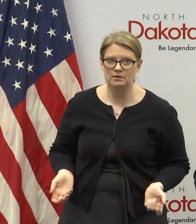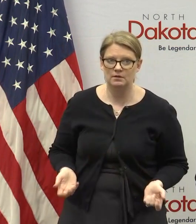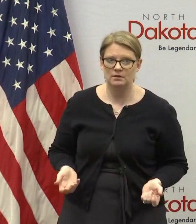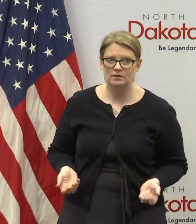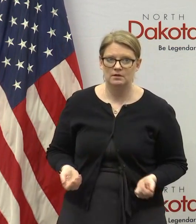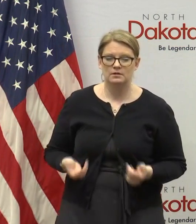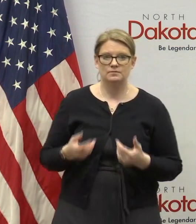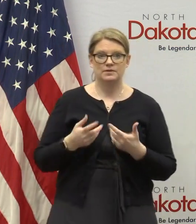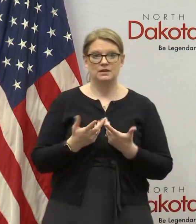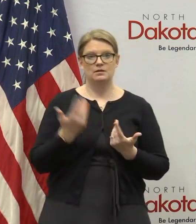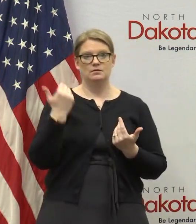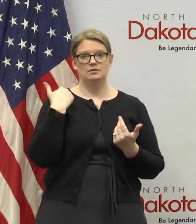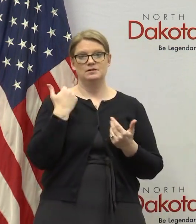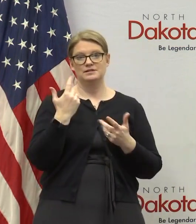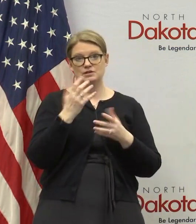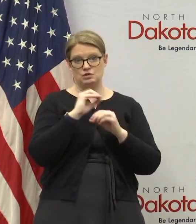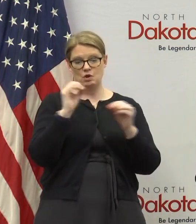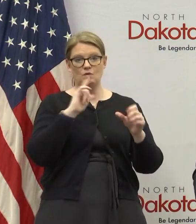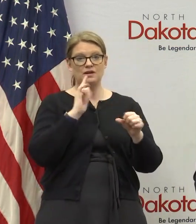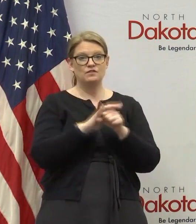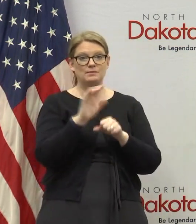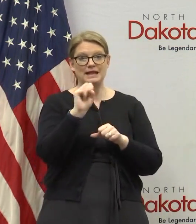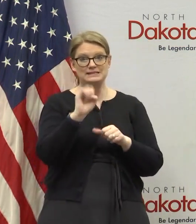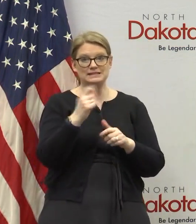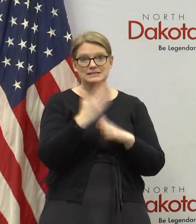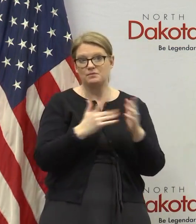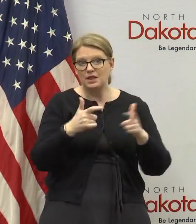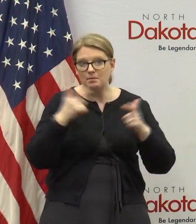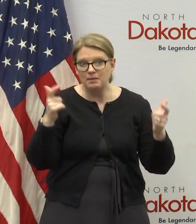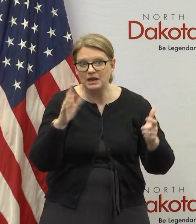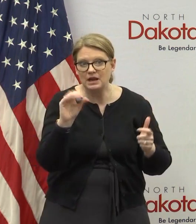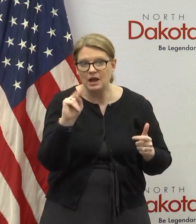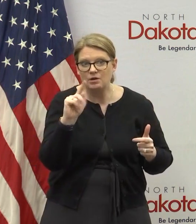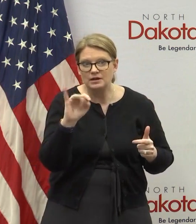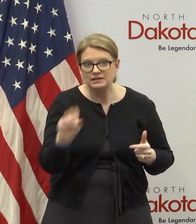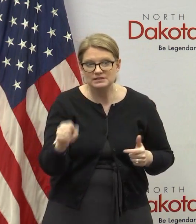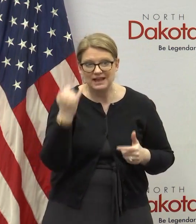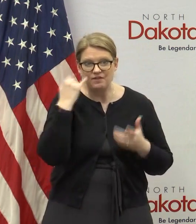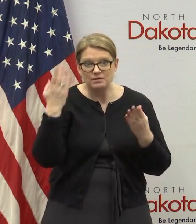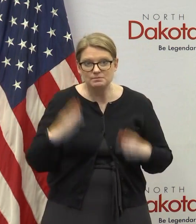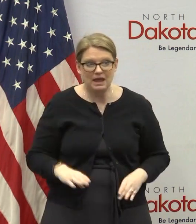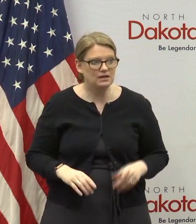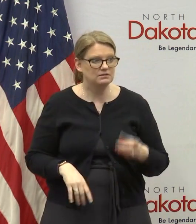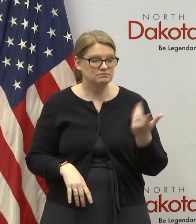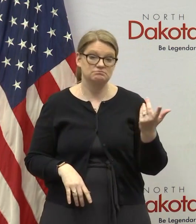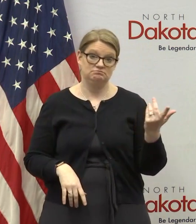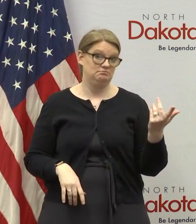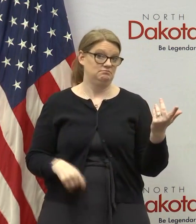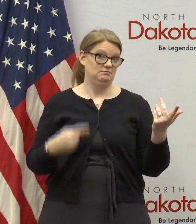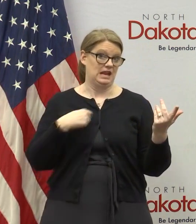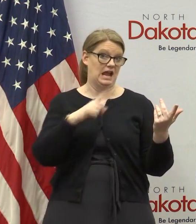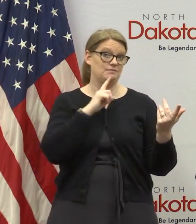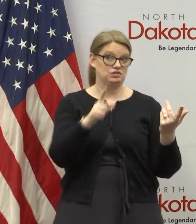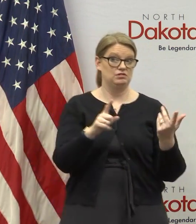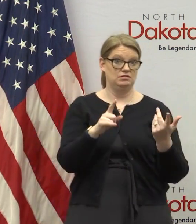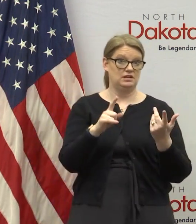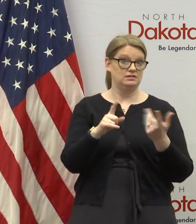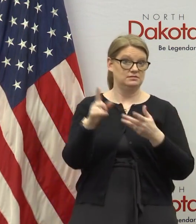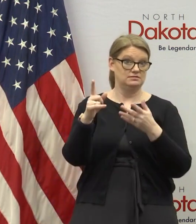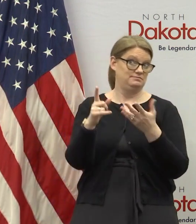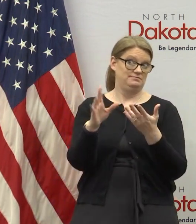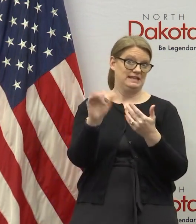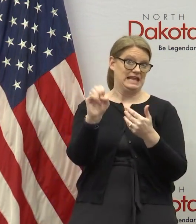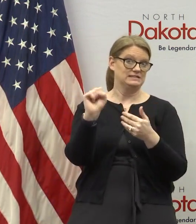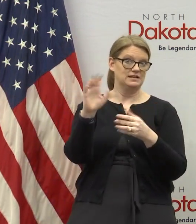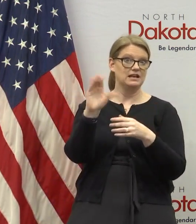confirmed cases in some of our larger counties as a if i was going to make a bet i would guess that there are cases in those counties they just haven't been